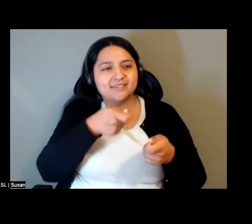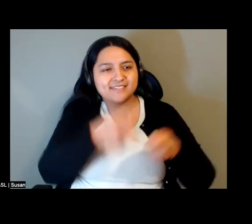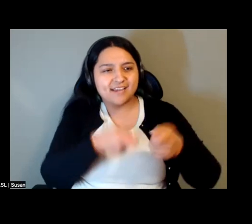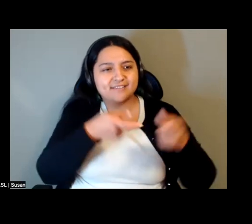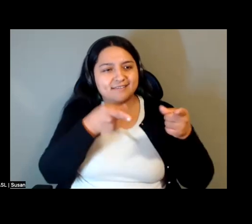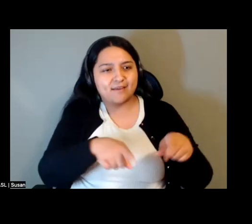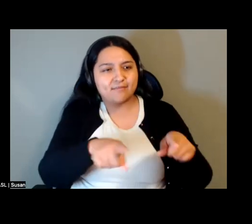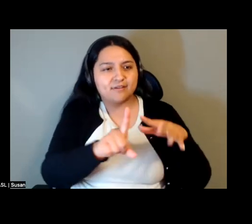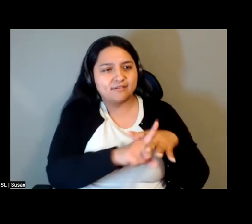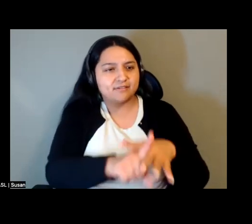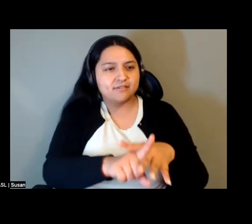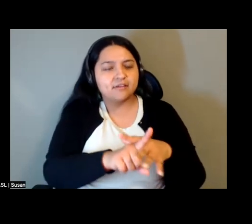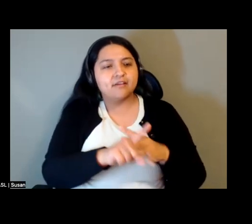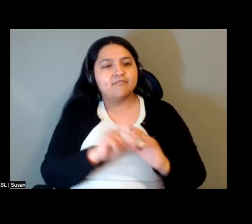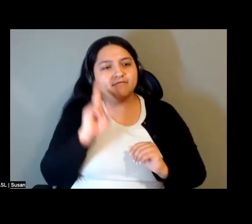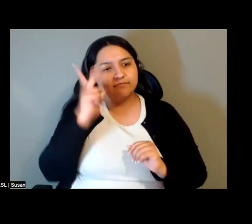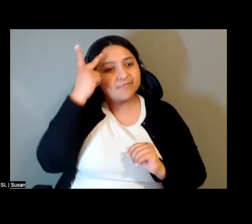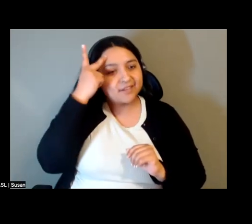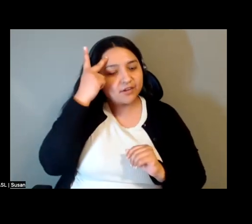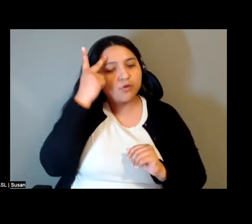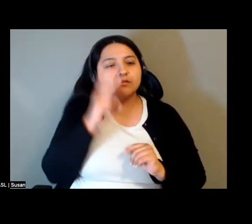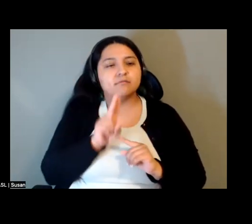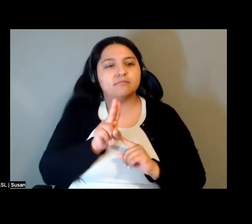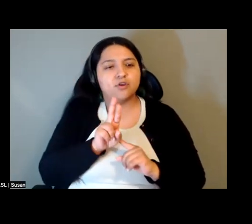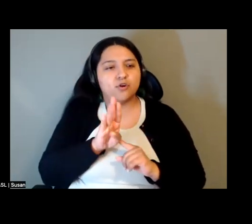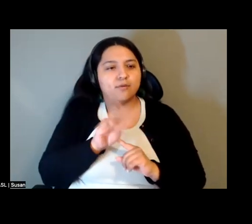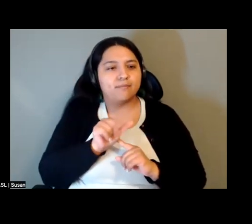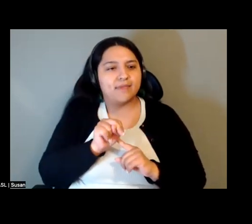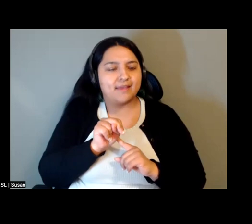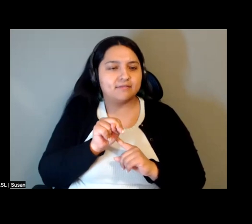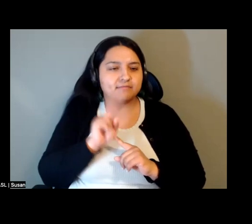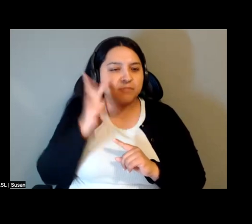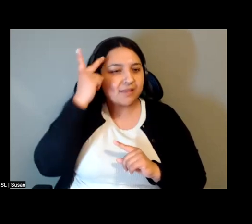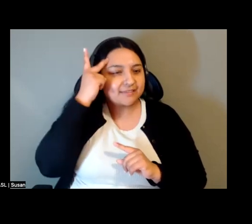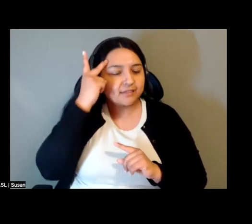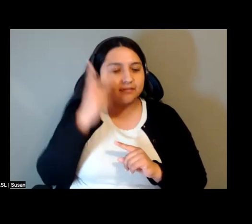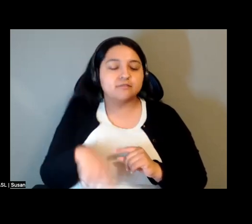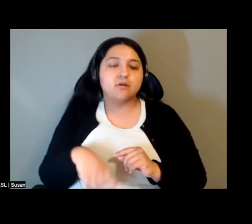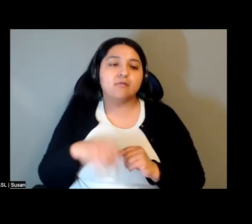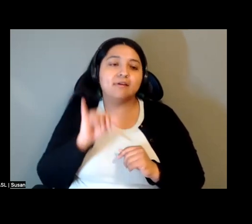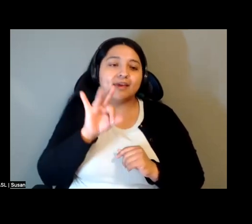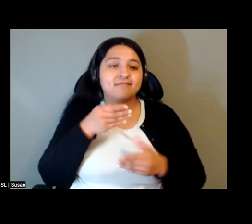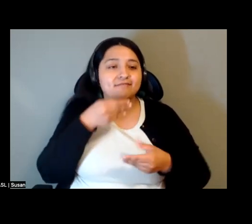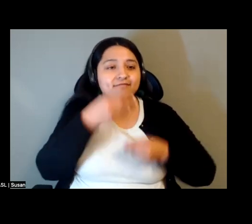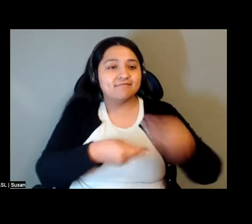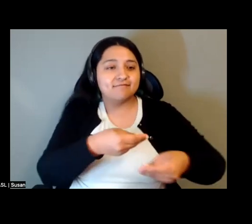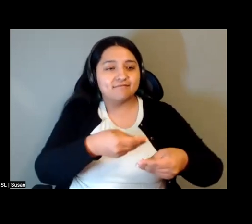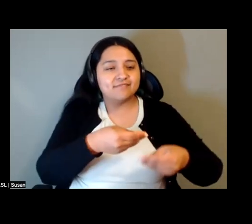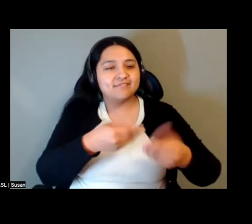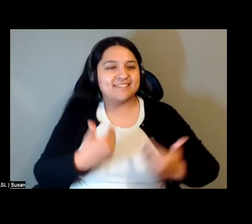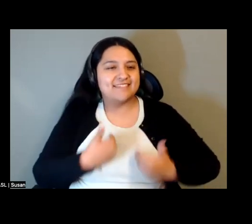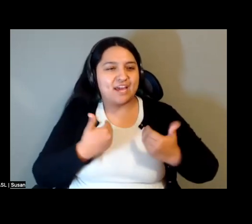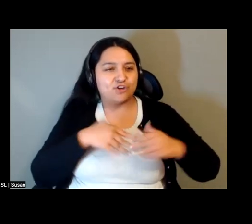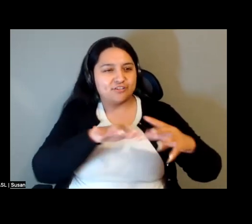of urban politics. So if a younger generation increasingly views the places